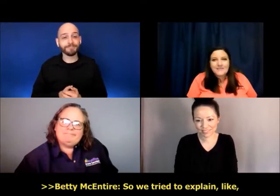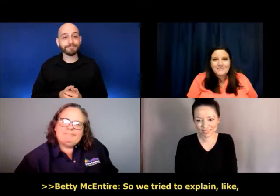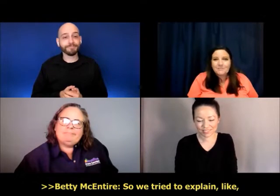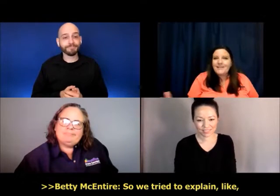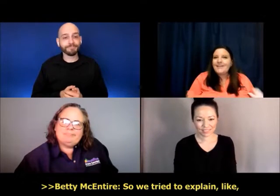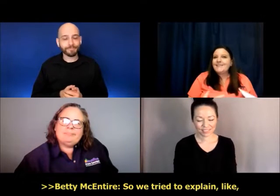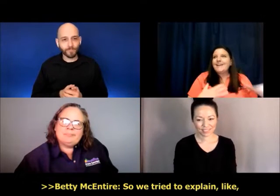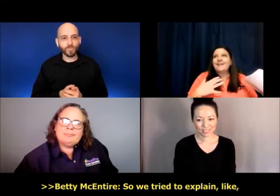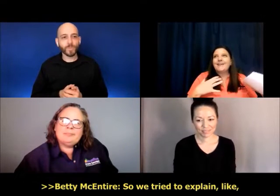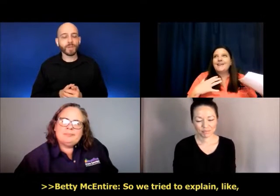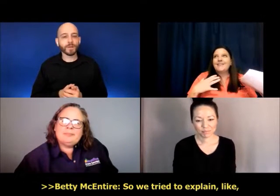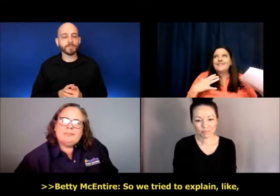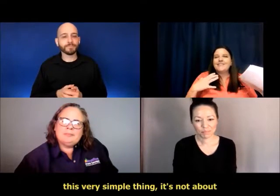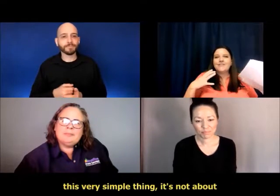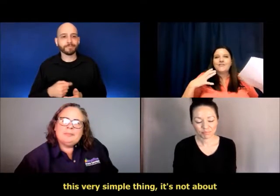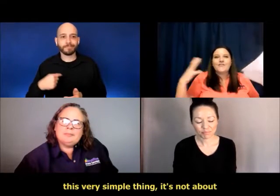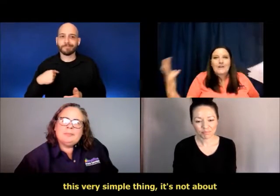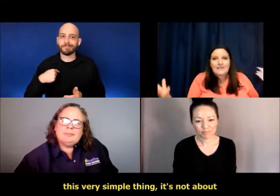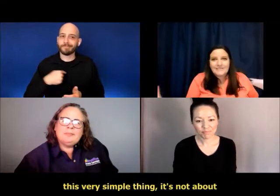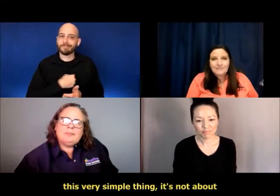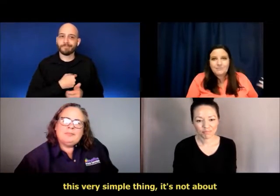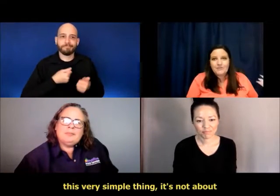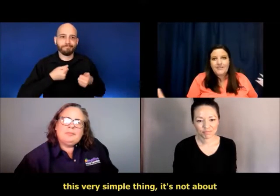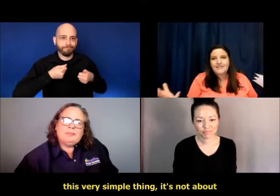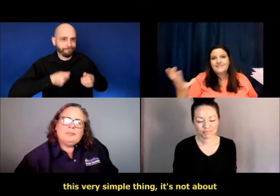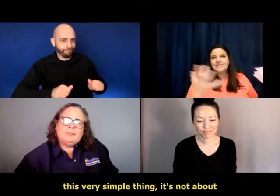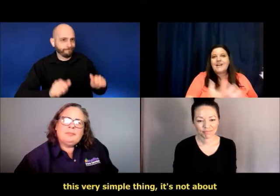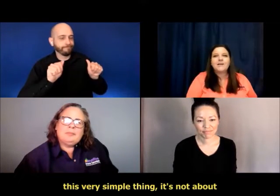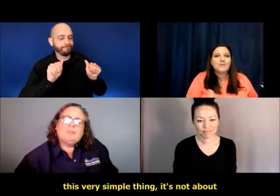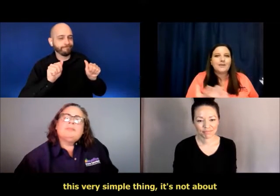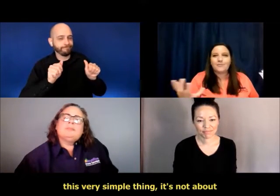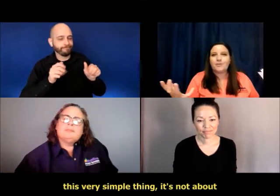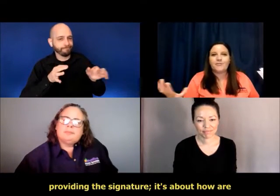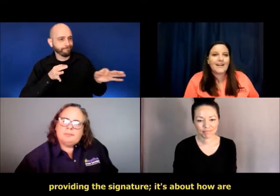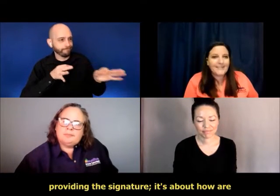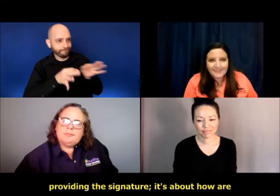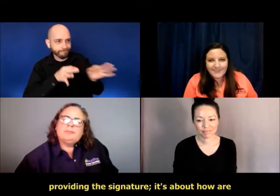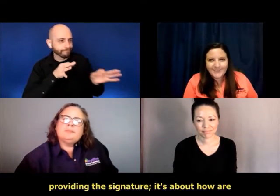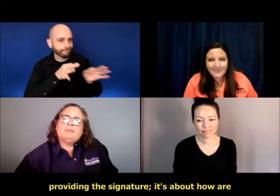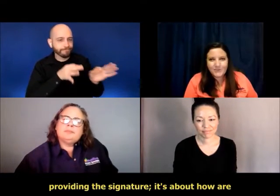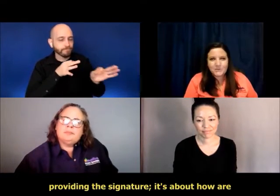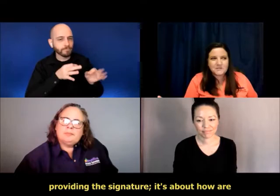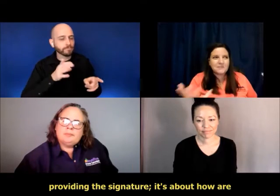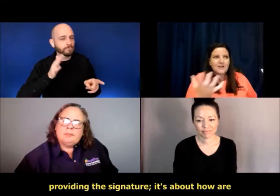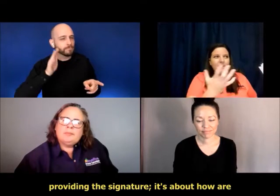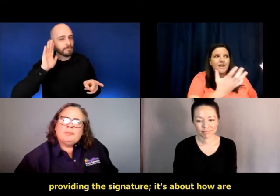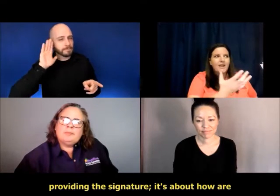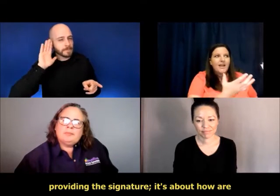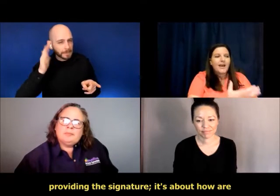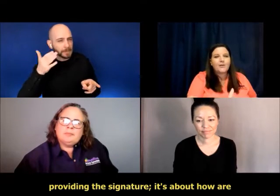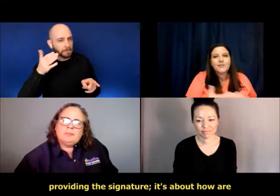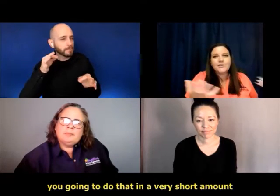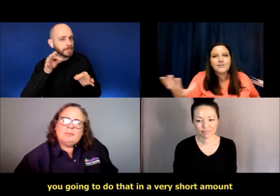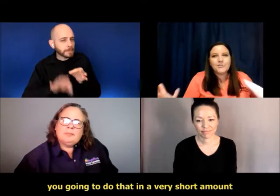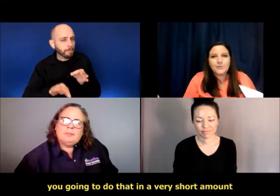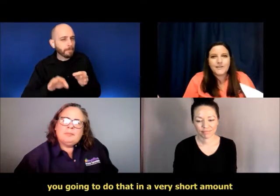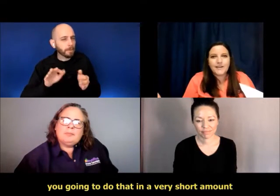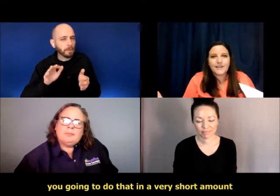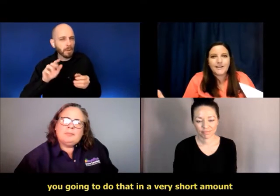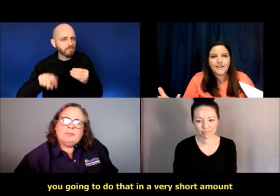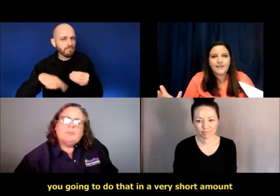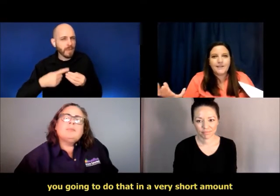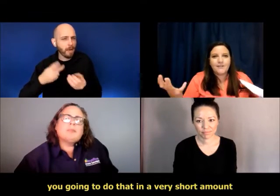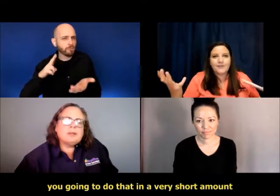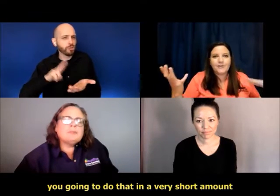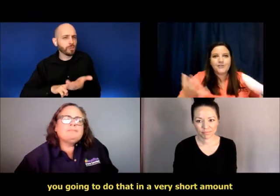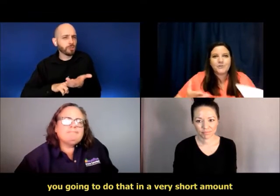we try to explain like this very simple thing. It's not about providing the signature. It's about how are you going to do